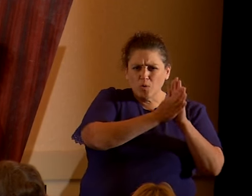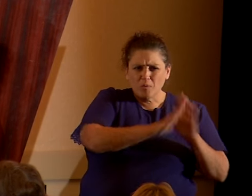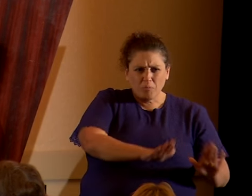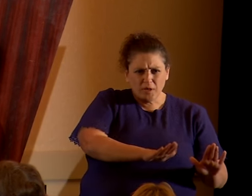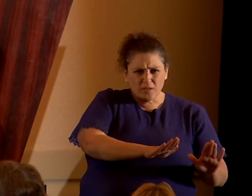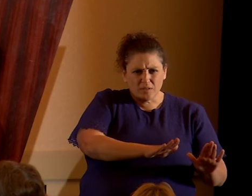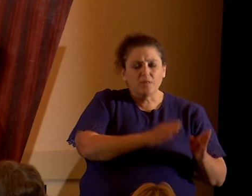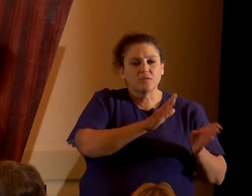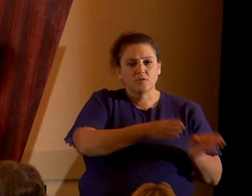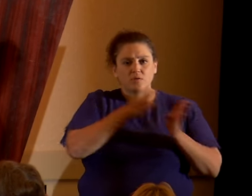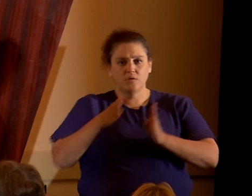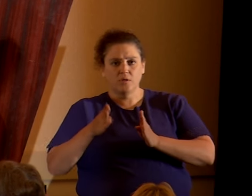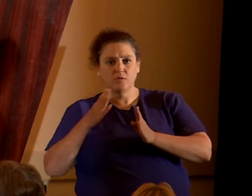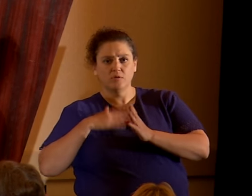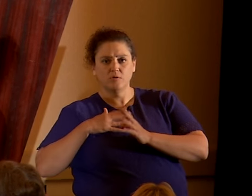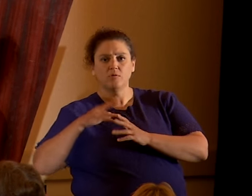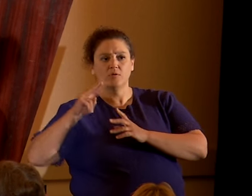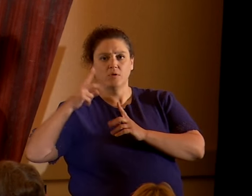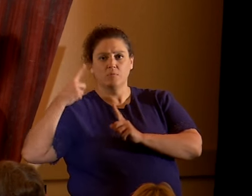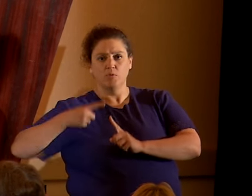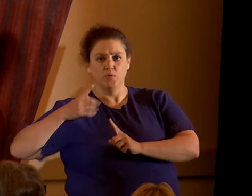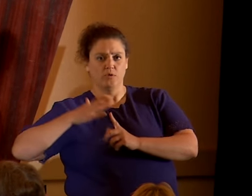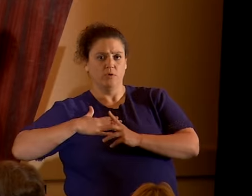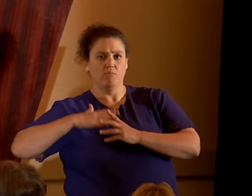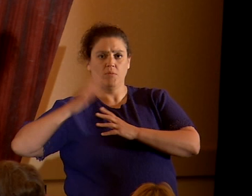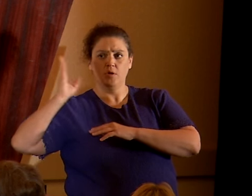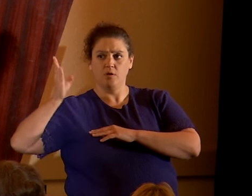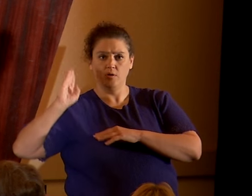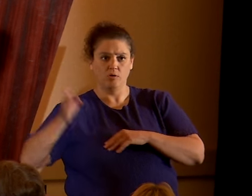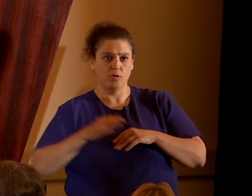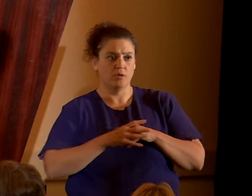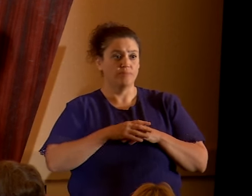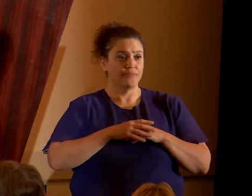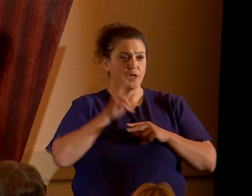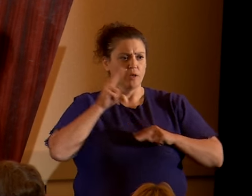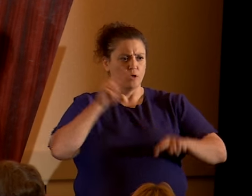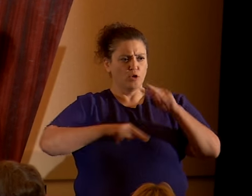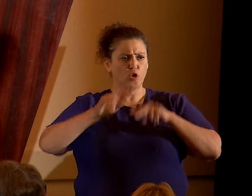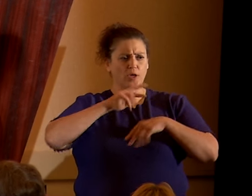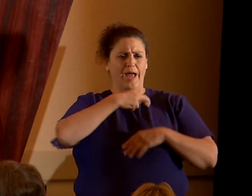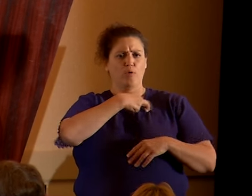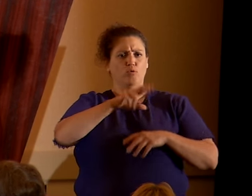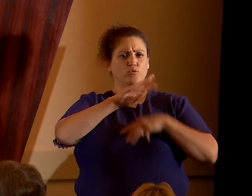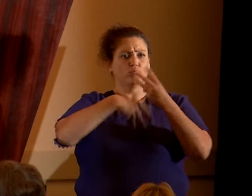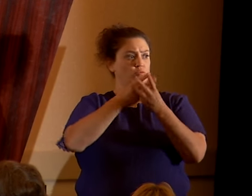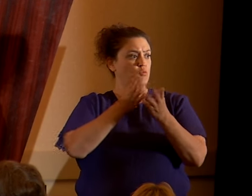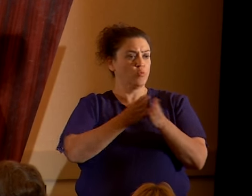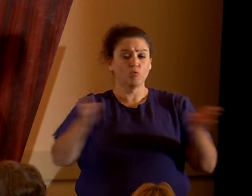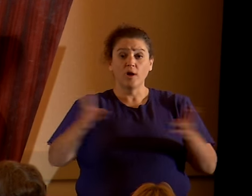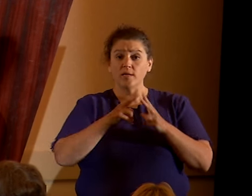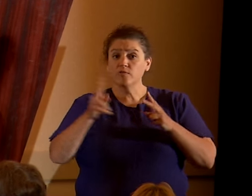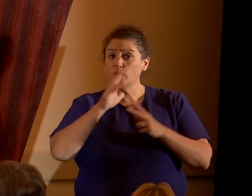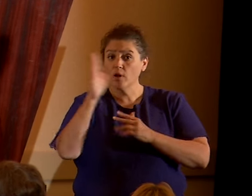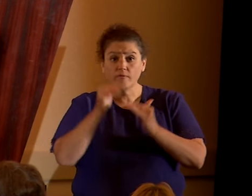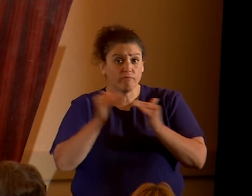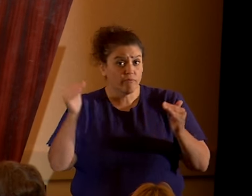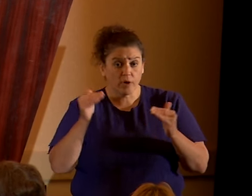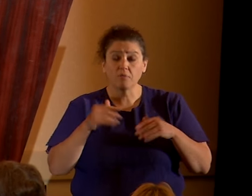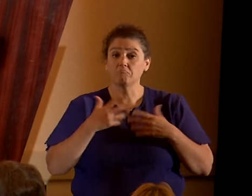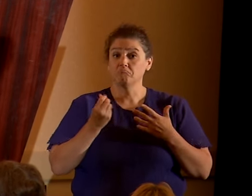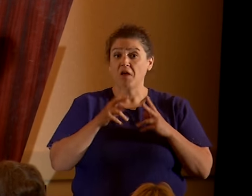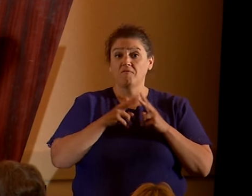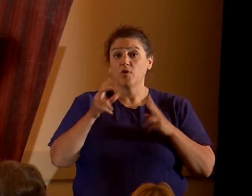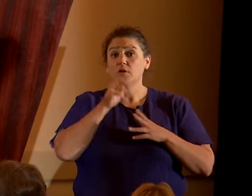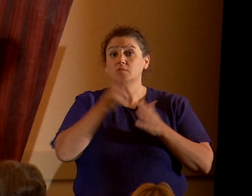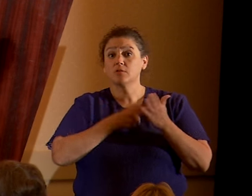segment of my speech. If you look at religion globally, it's very unfair and dishonest, in my